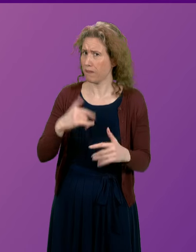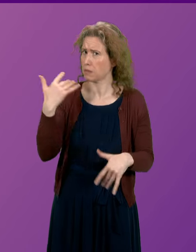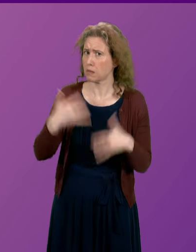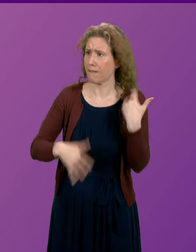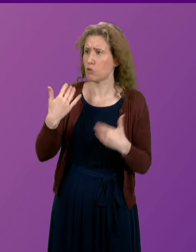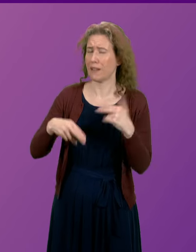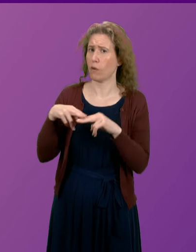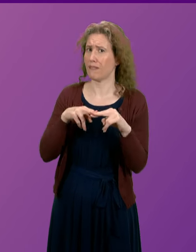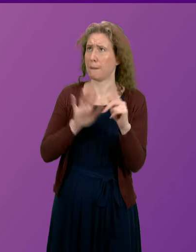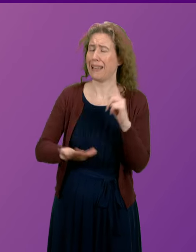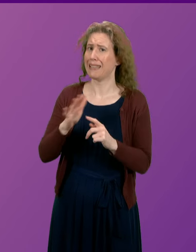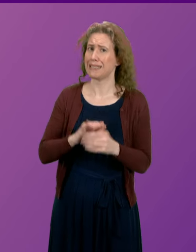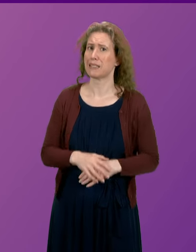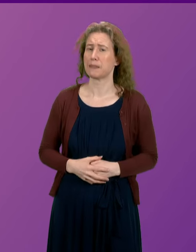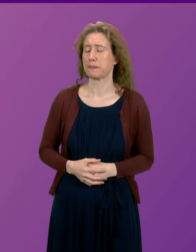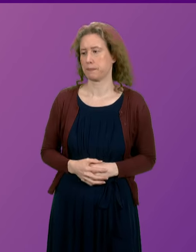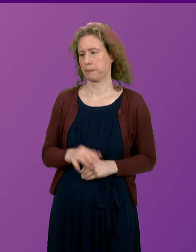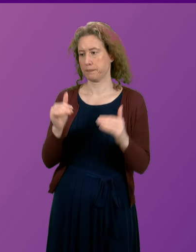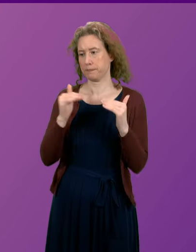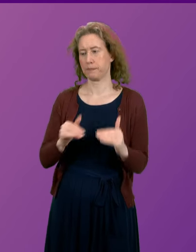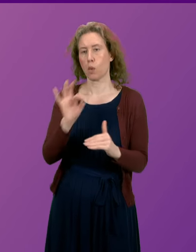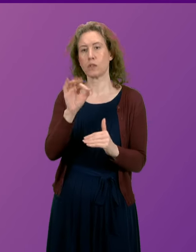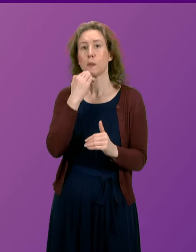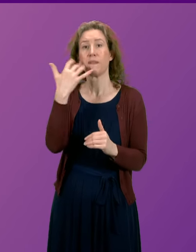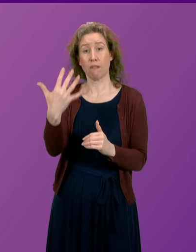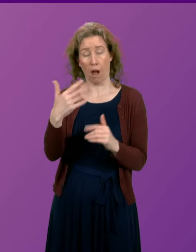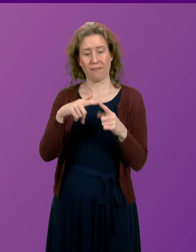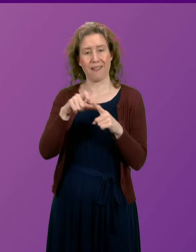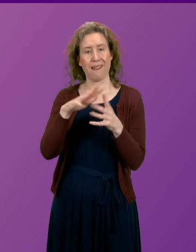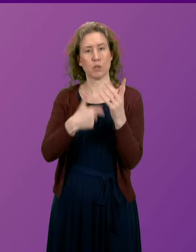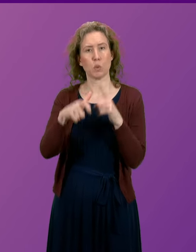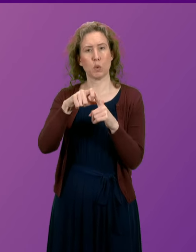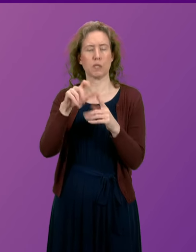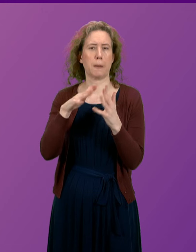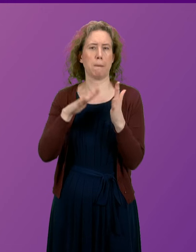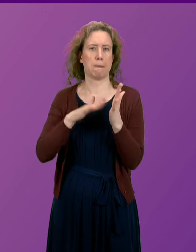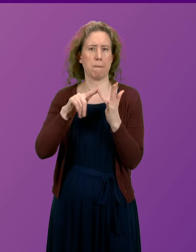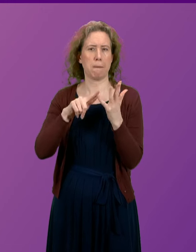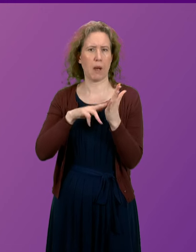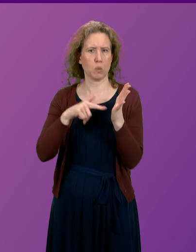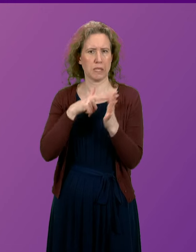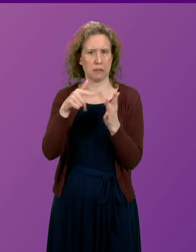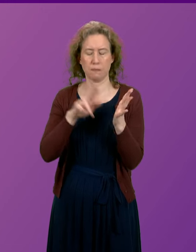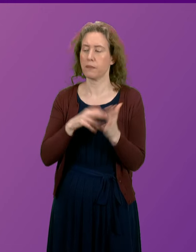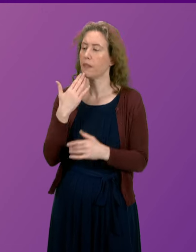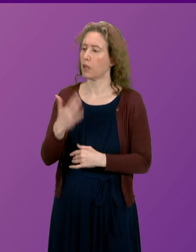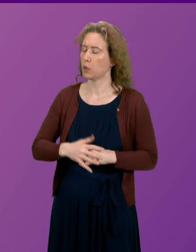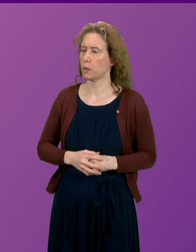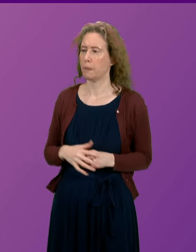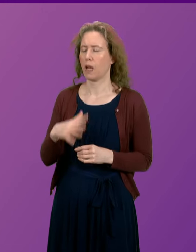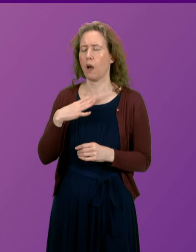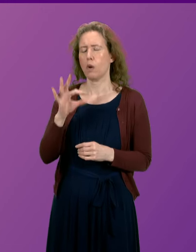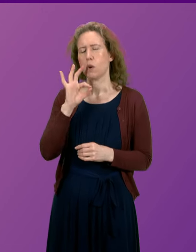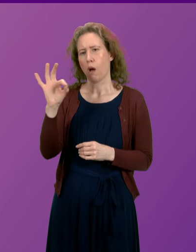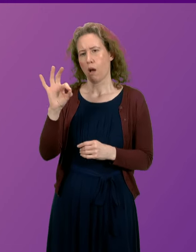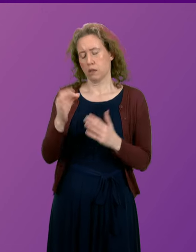on families in our country. Question number five, Edward Mountain. Thank you, Presiding Officer. To ask the First Minister in light of the